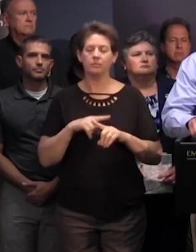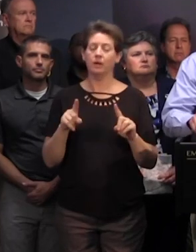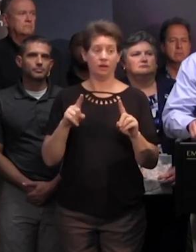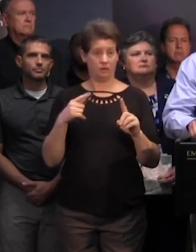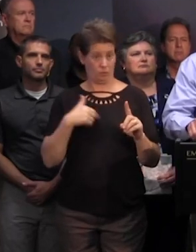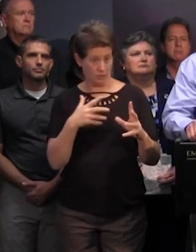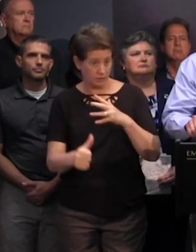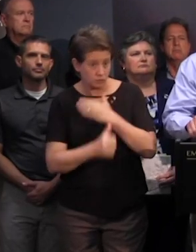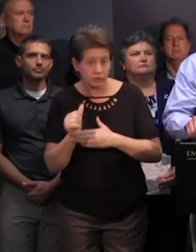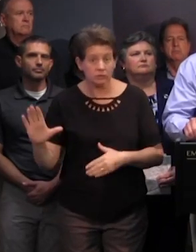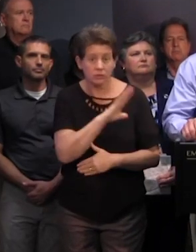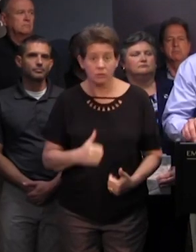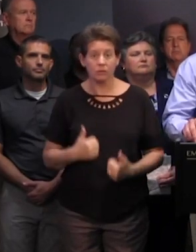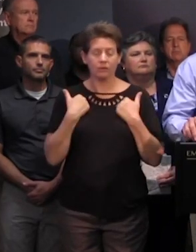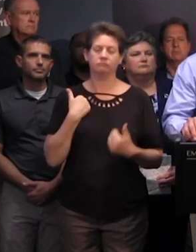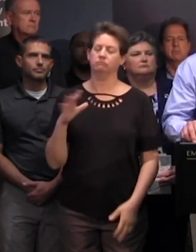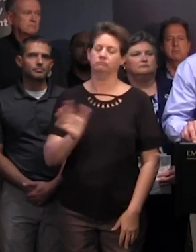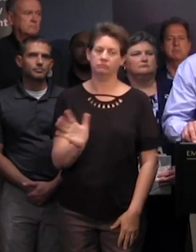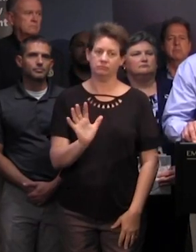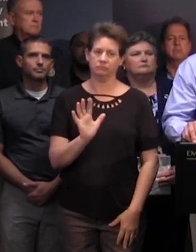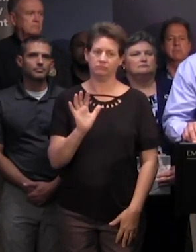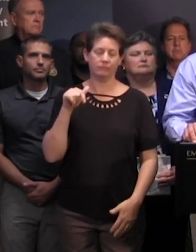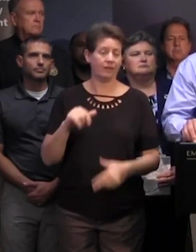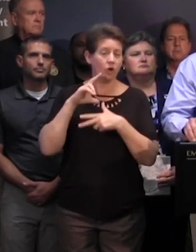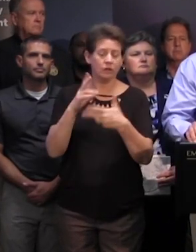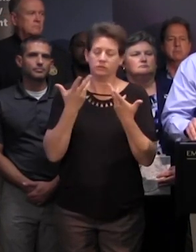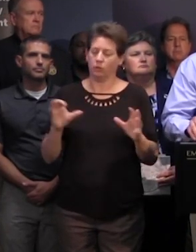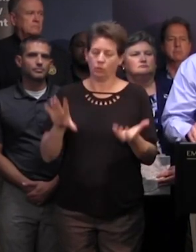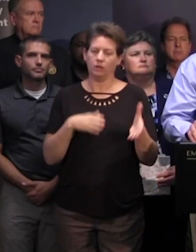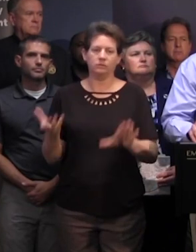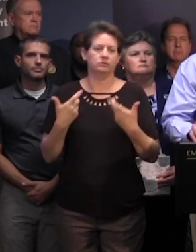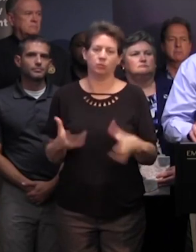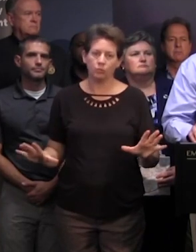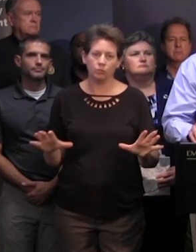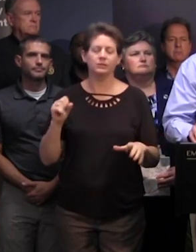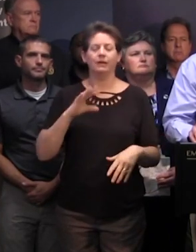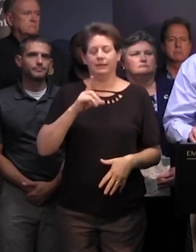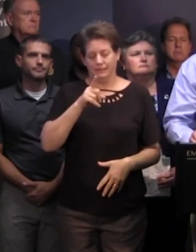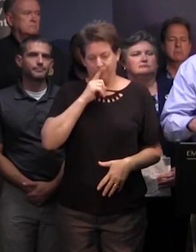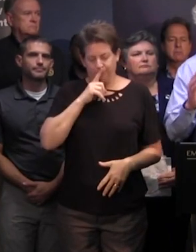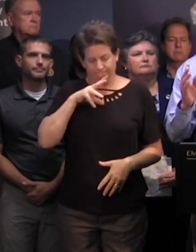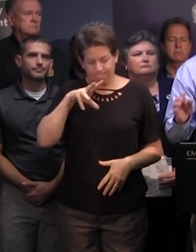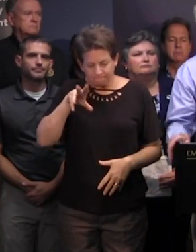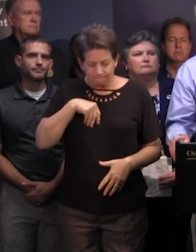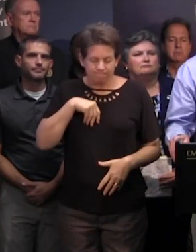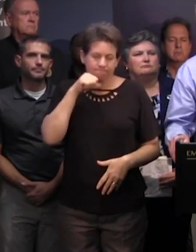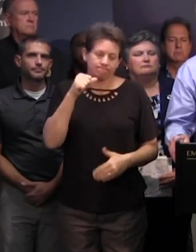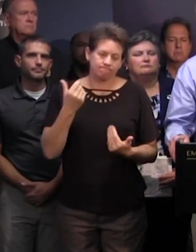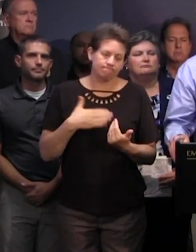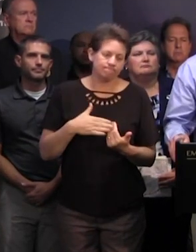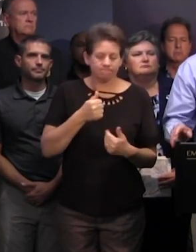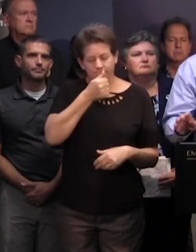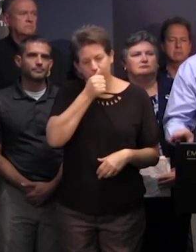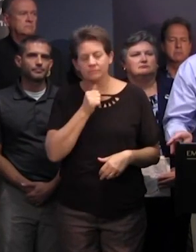one south carolina life in this hurricane so we're willing to suffer some inconvenience south carolina's a great place